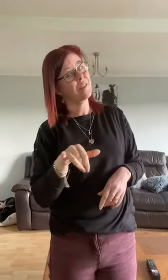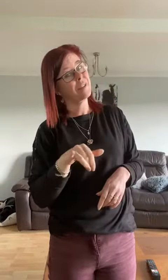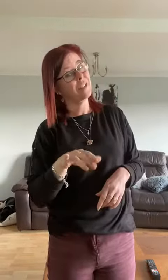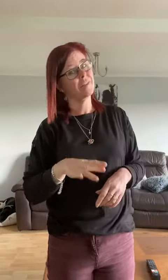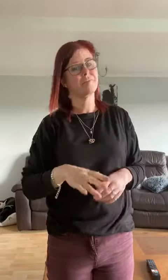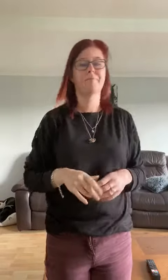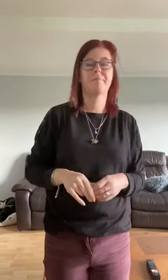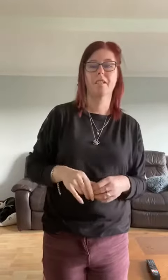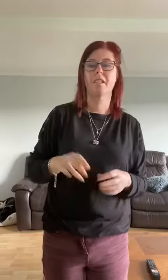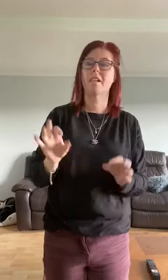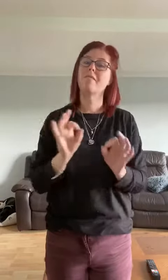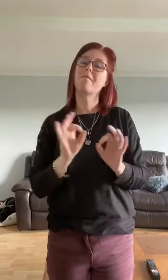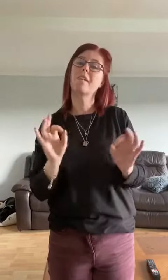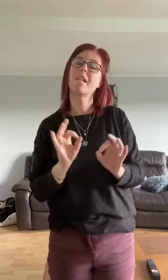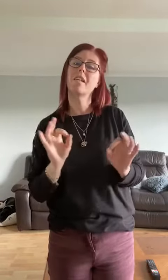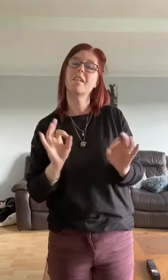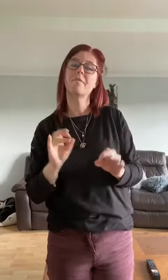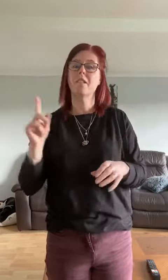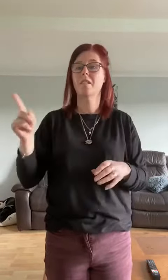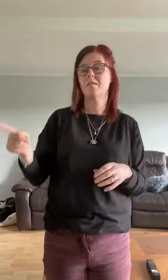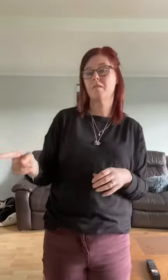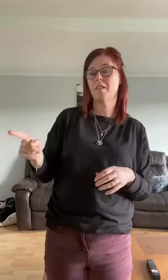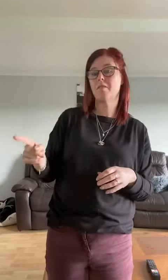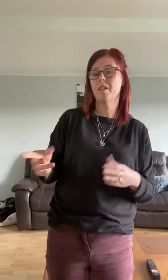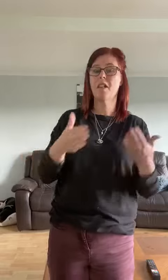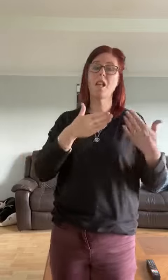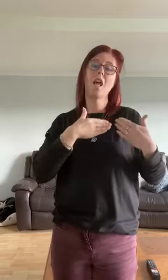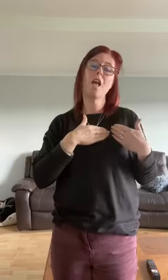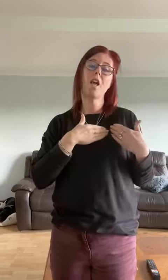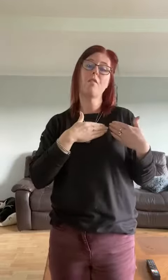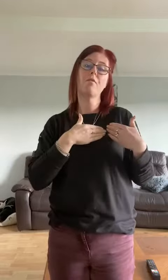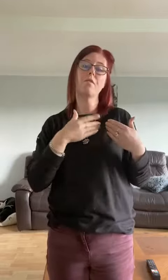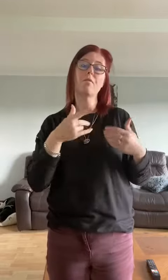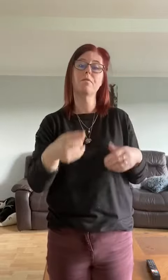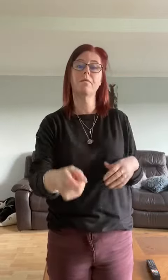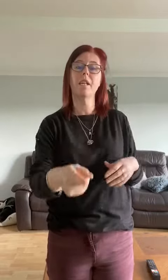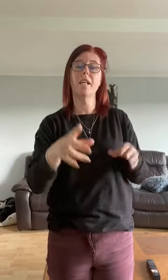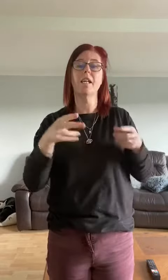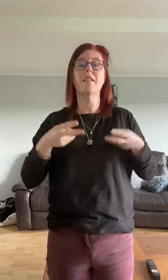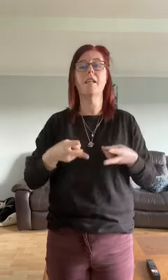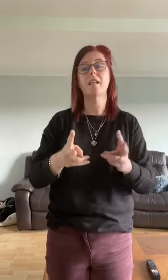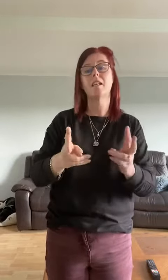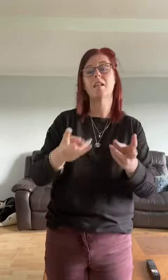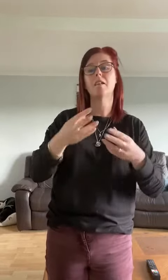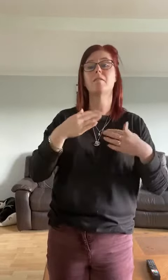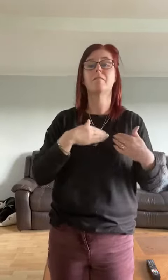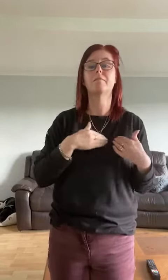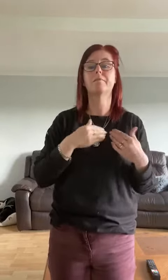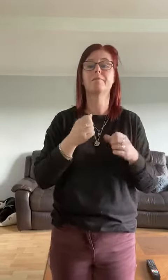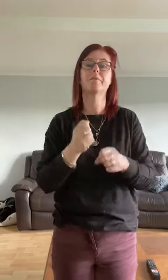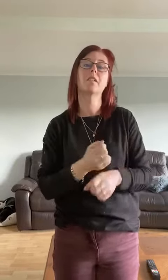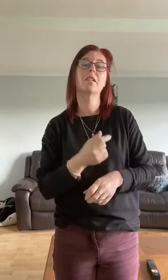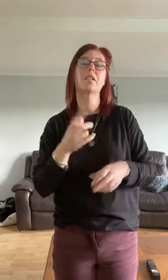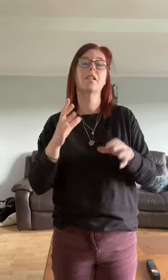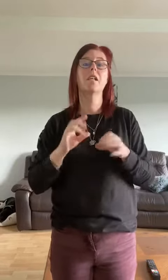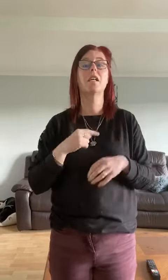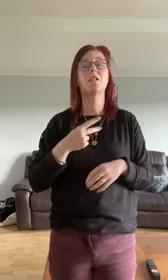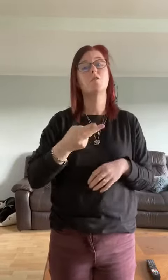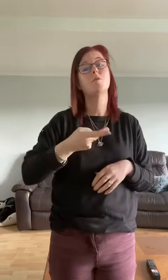But none of them Will never love you The way I am Is being you,